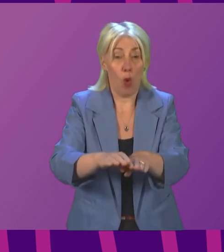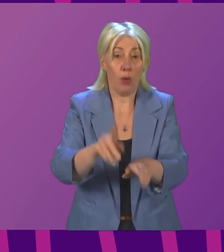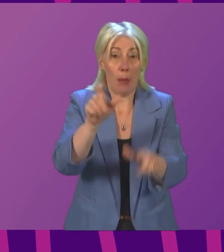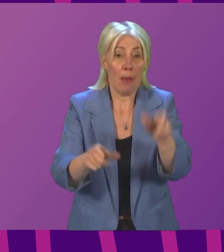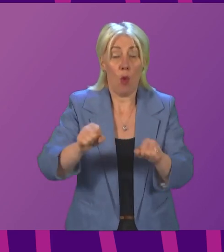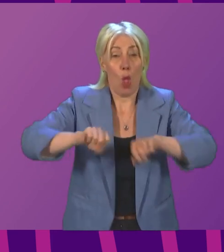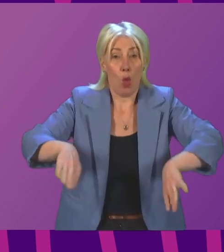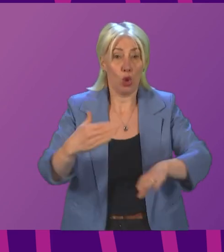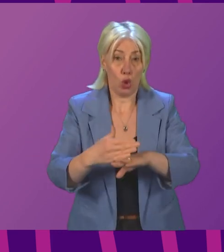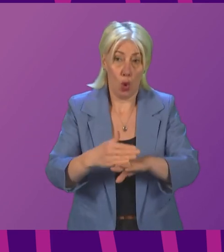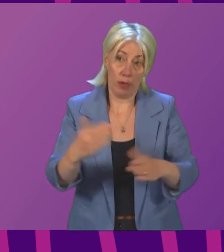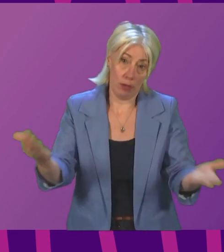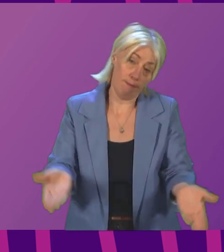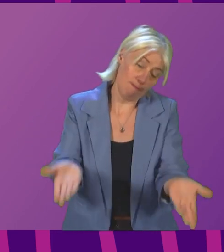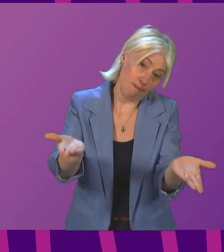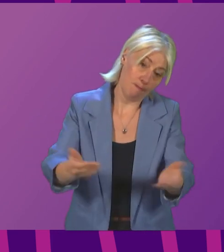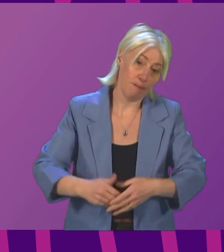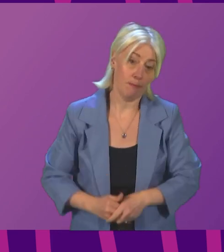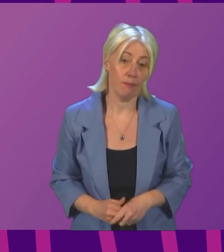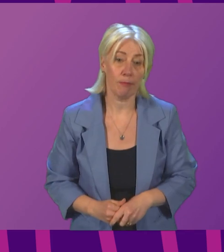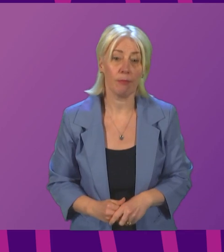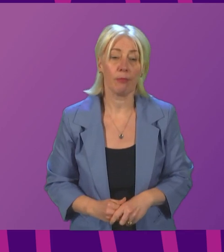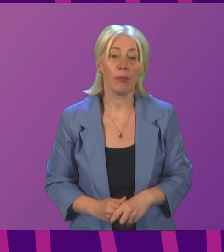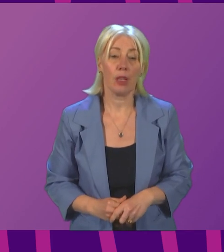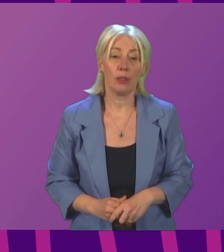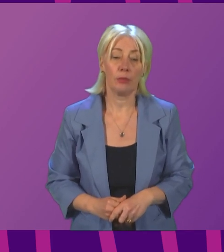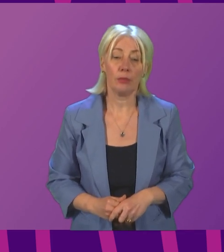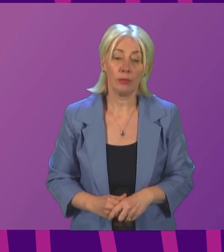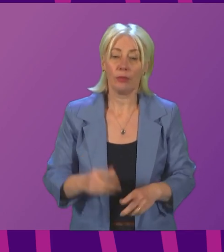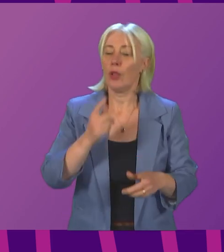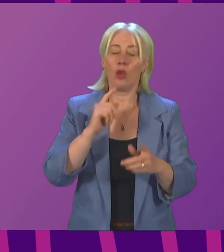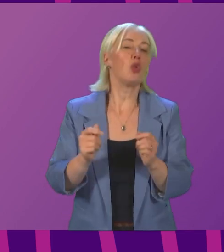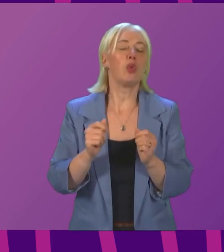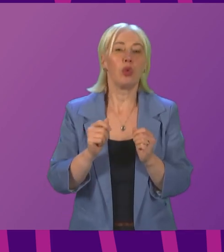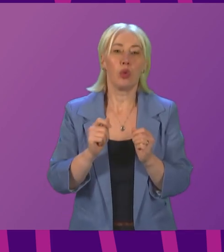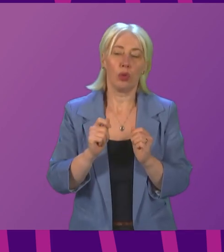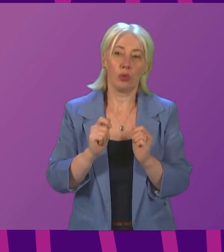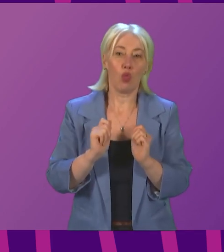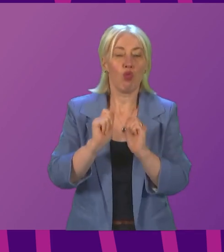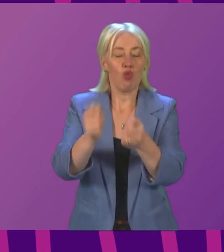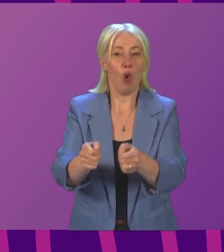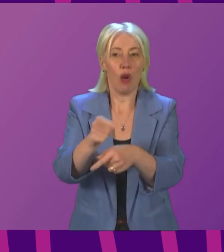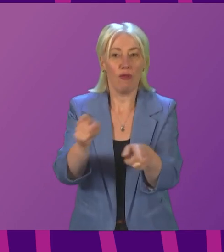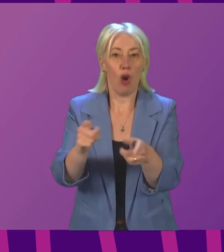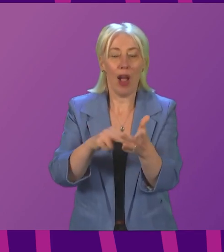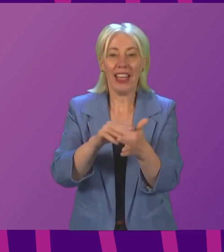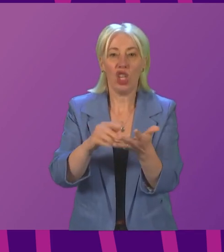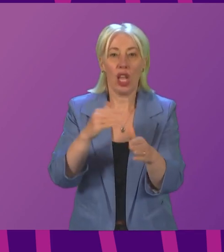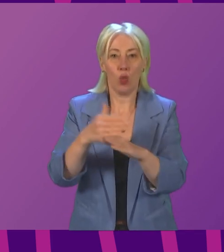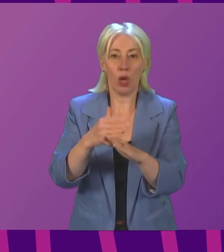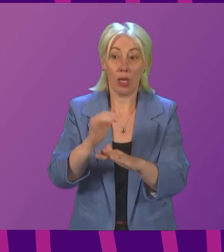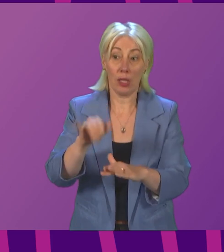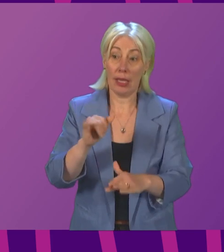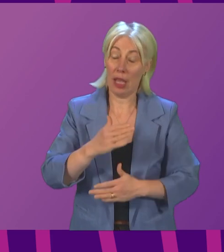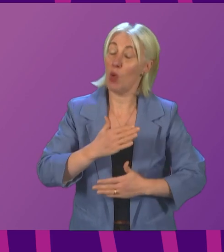First Minister, firstly, on reward for those who work so hard in our National Health Service, I would